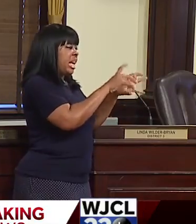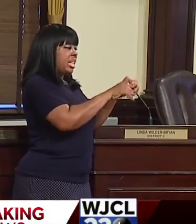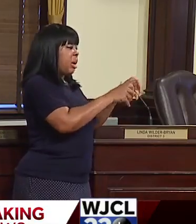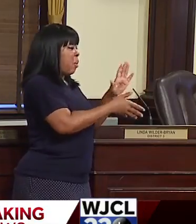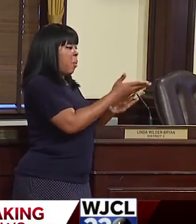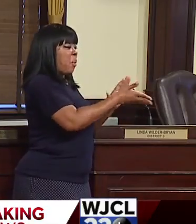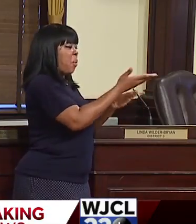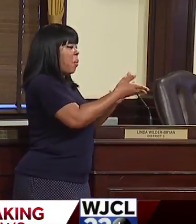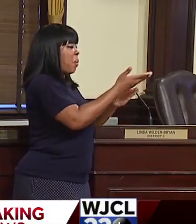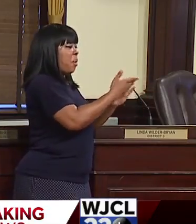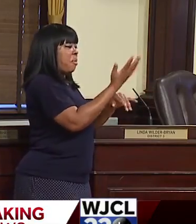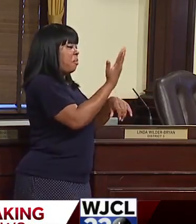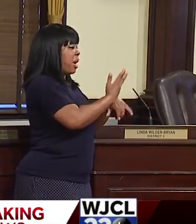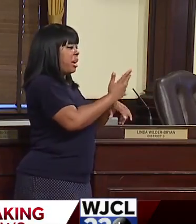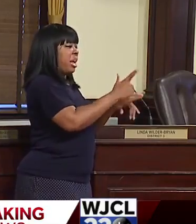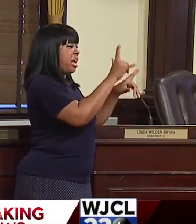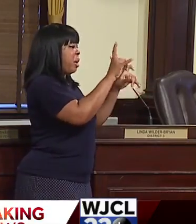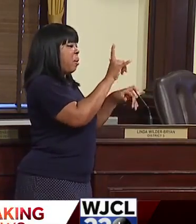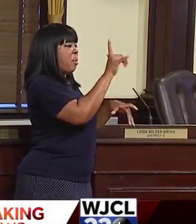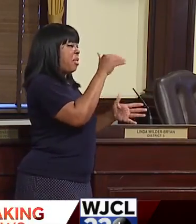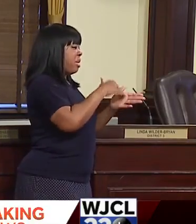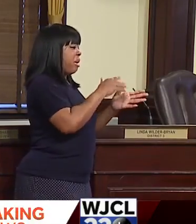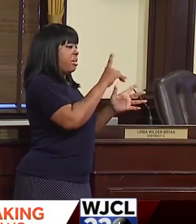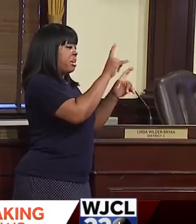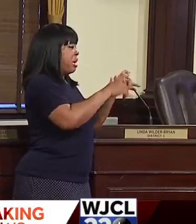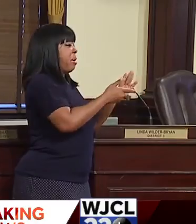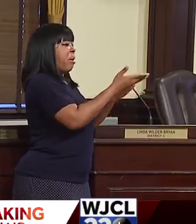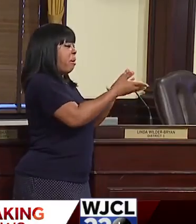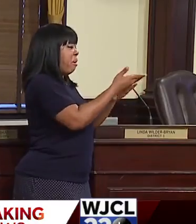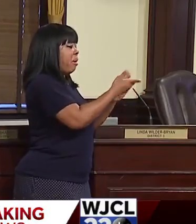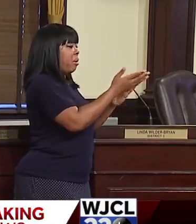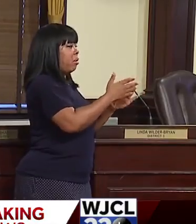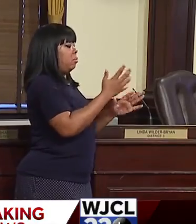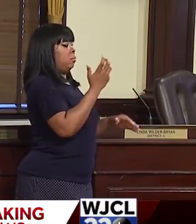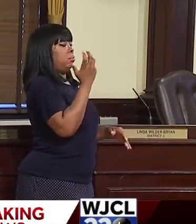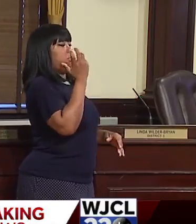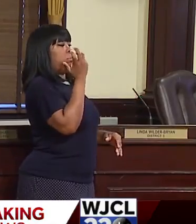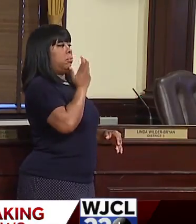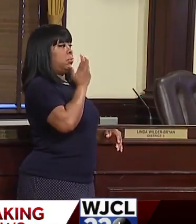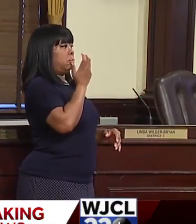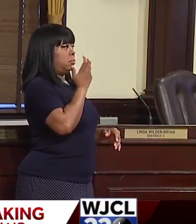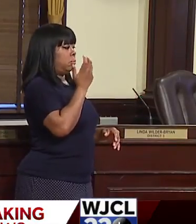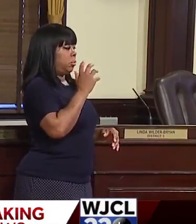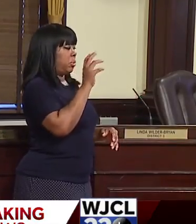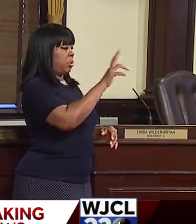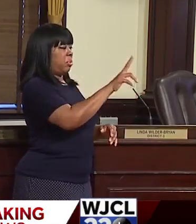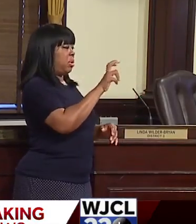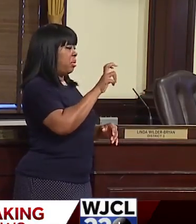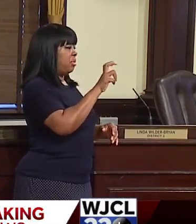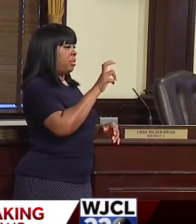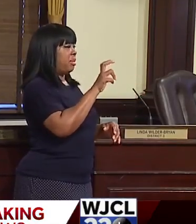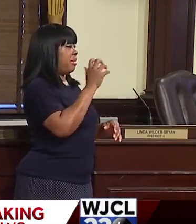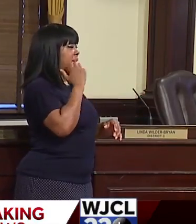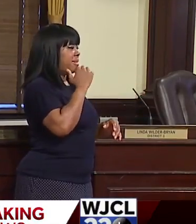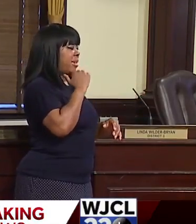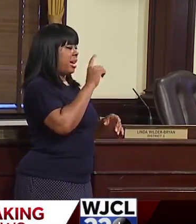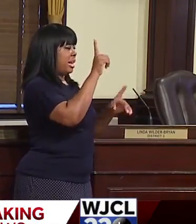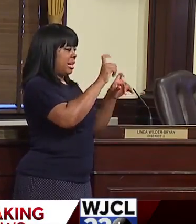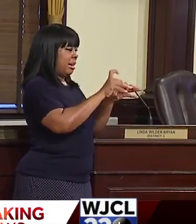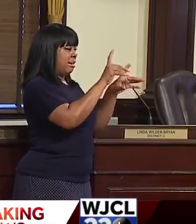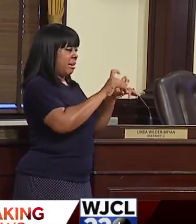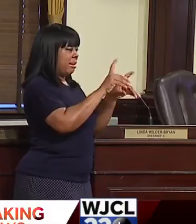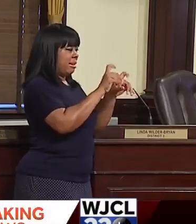tests over five days. We're talking about, you know, maybe near no less than 300 a day. Um,